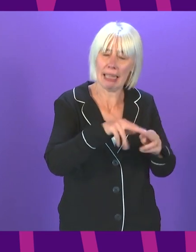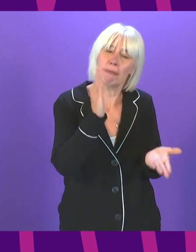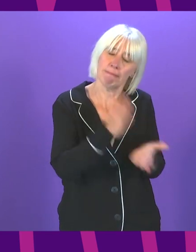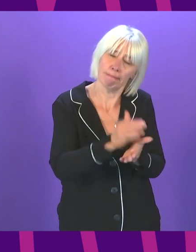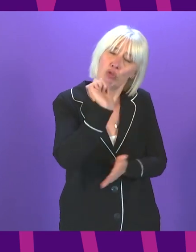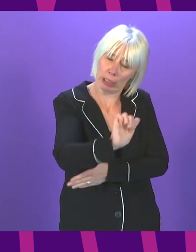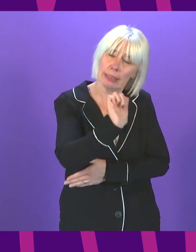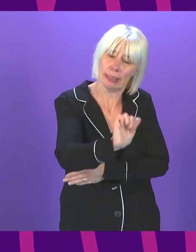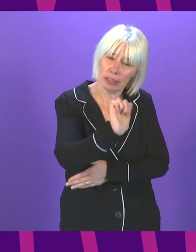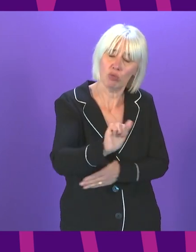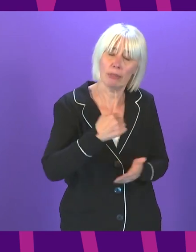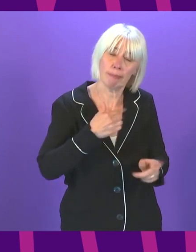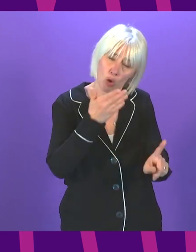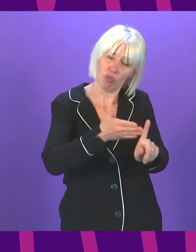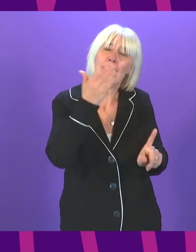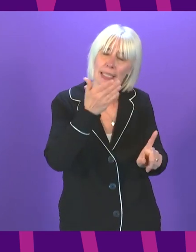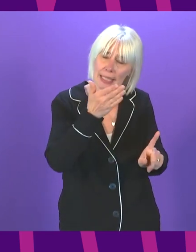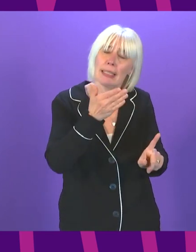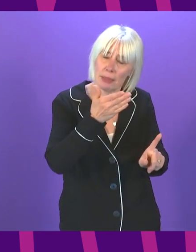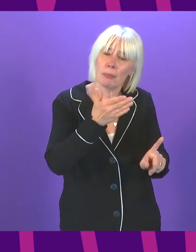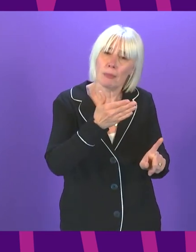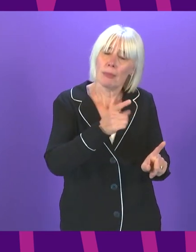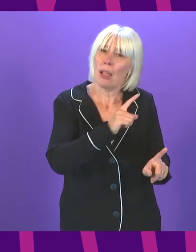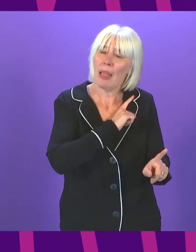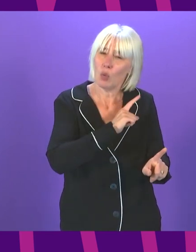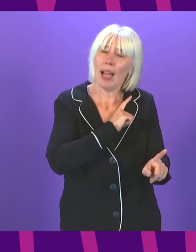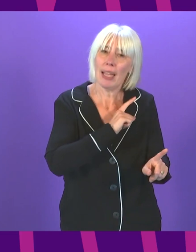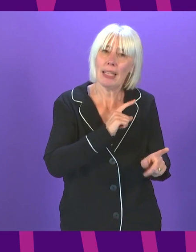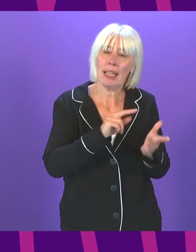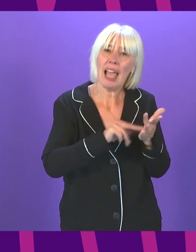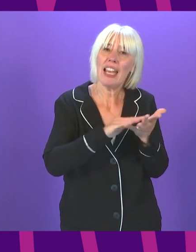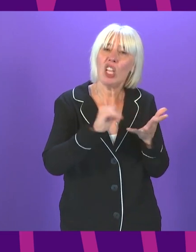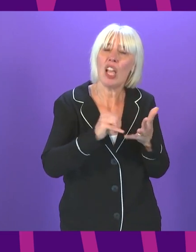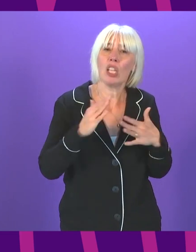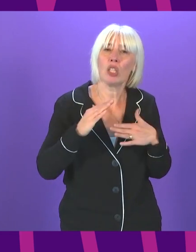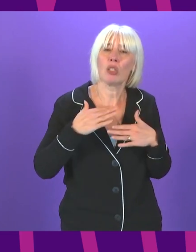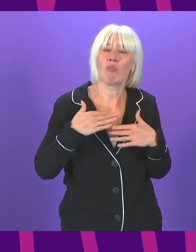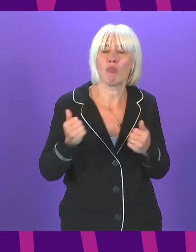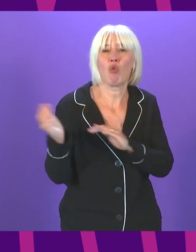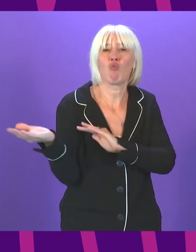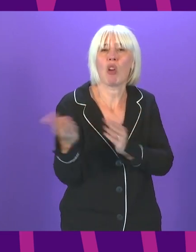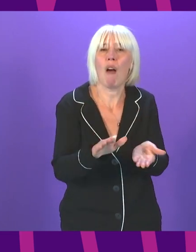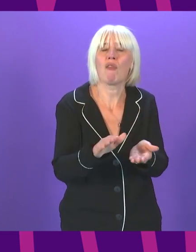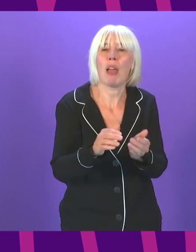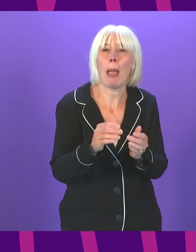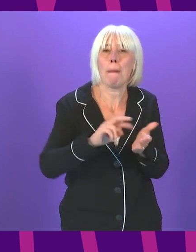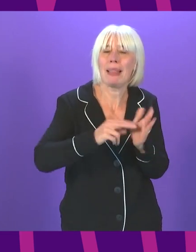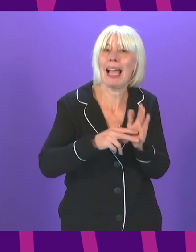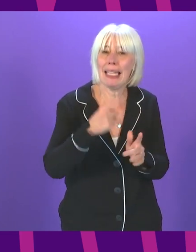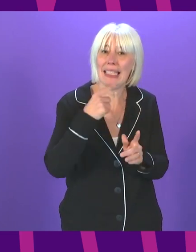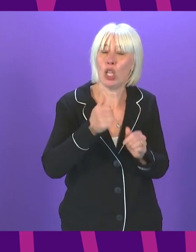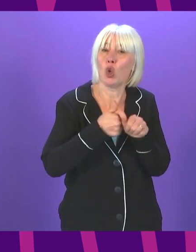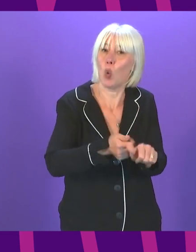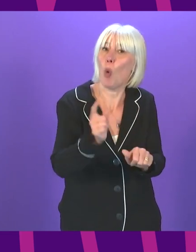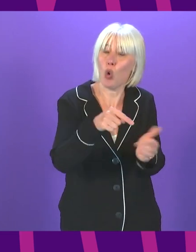well made and it is one that we recognise. That is why a significant part of the NHS recovery plan talks about the support that is being